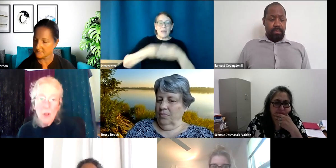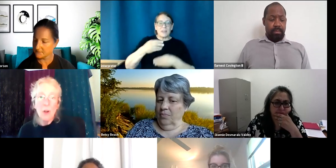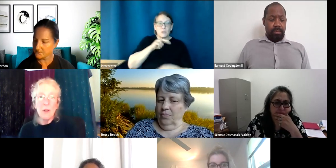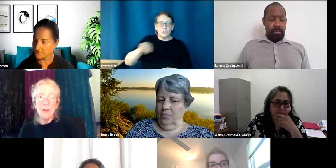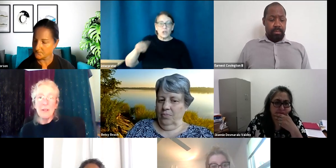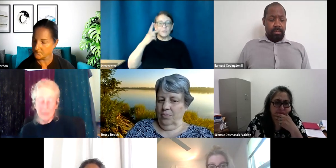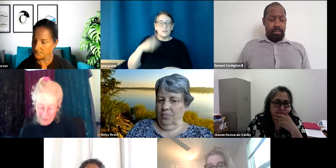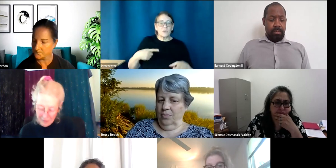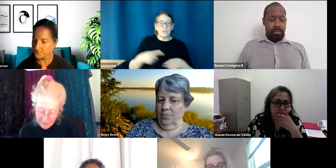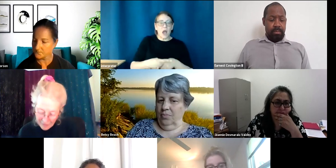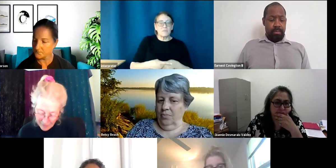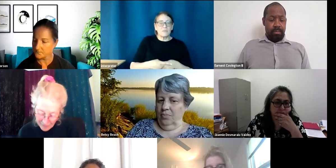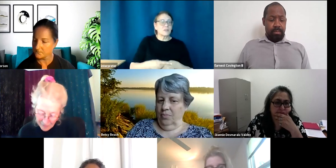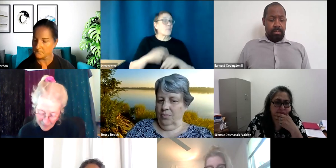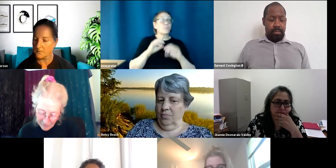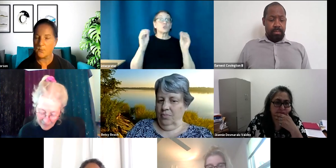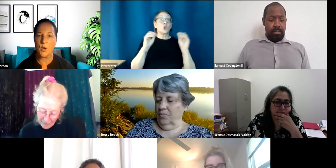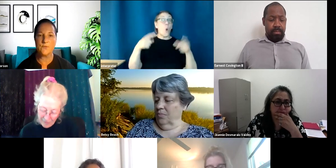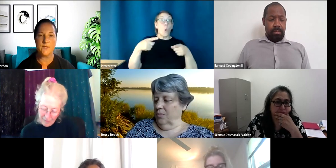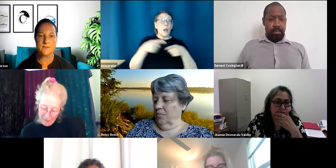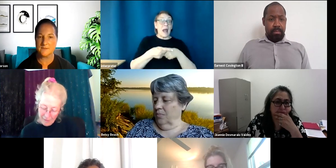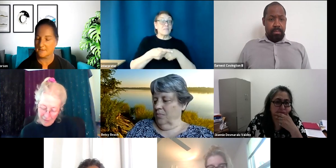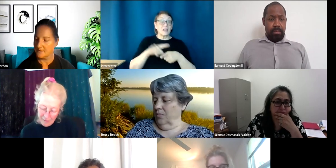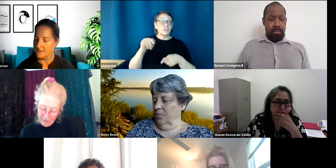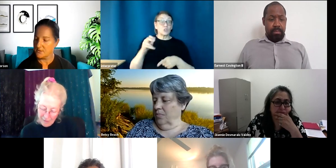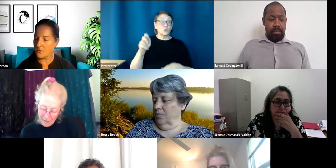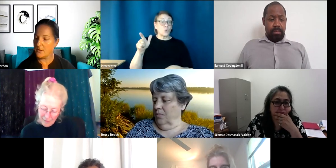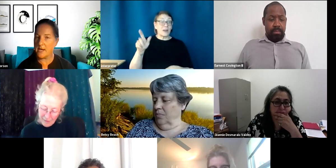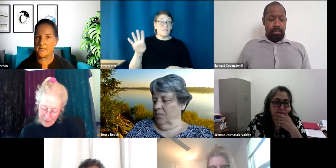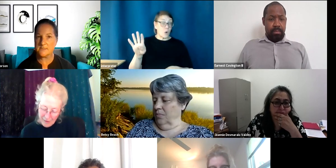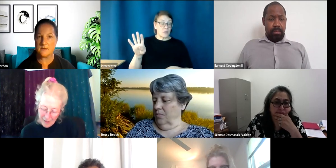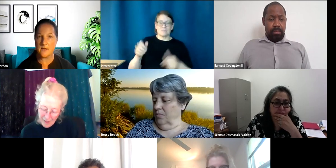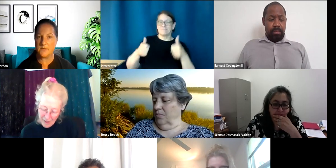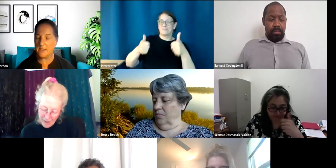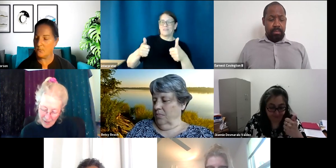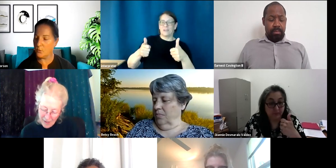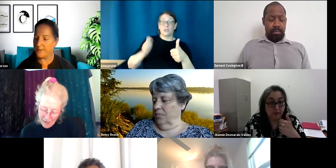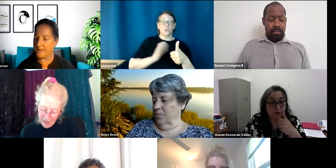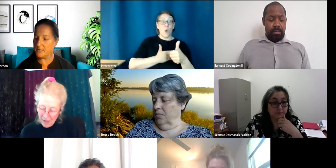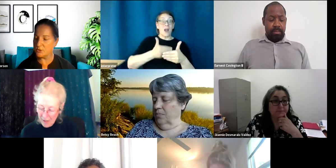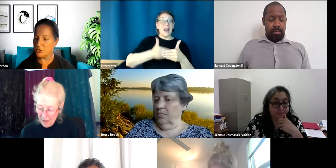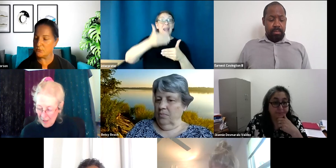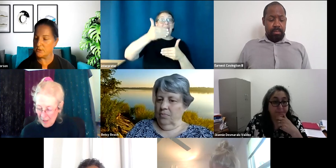I apologize. There's no conflicts. There are no. So our next meeting will be June